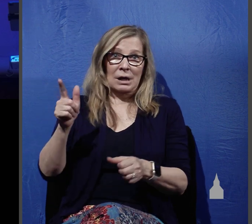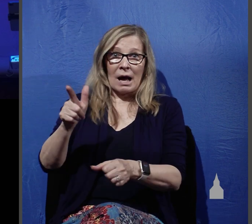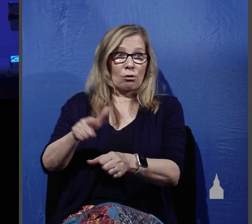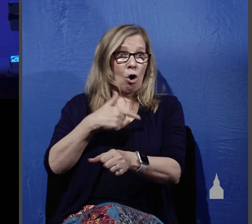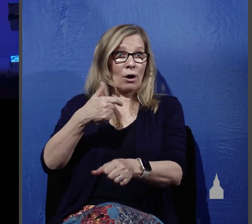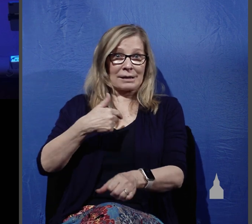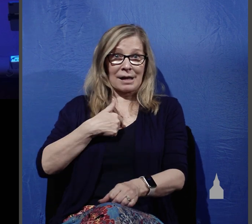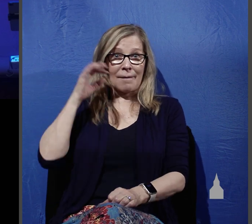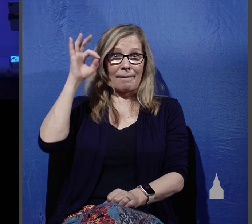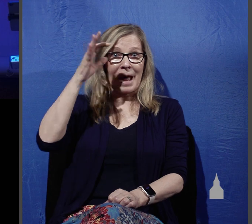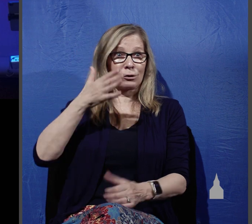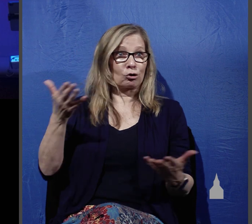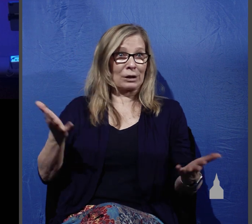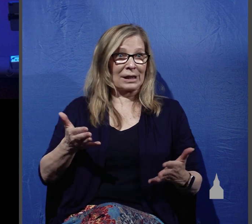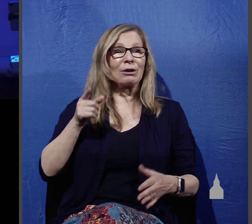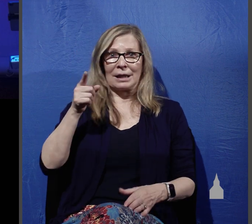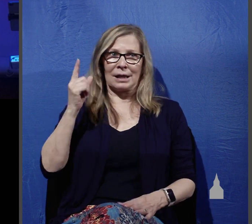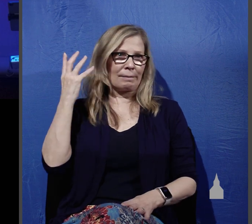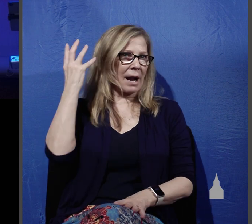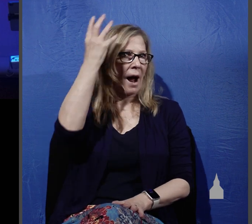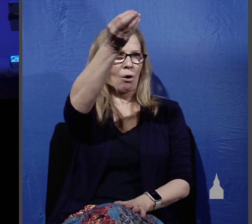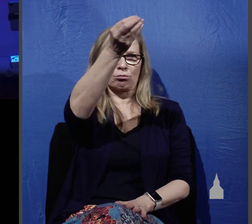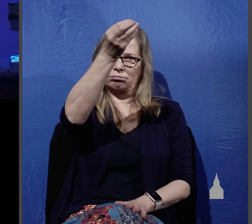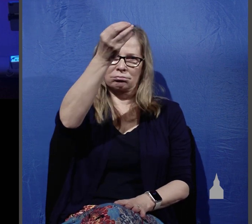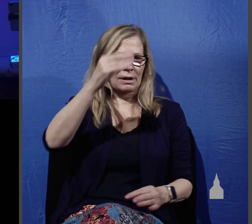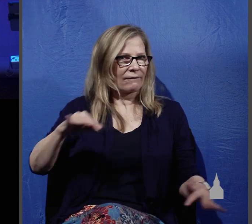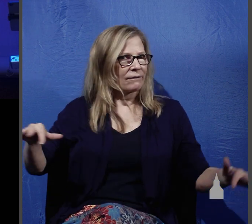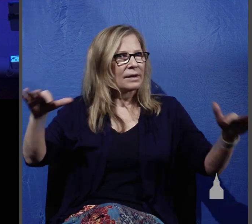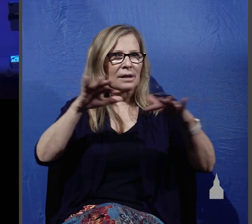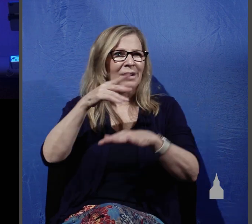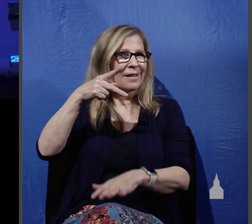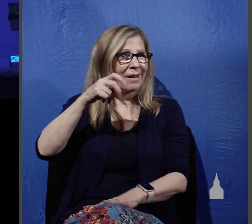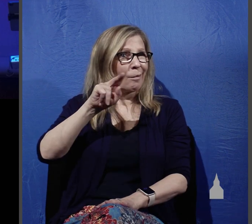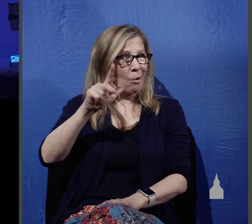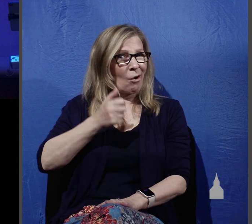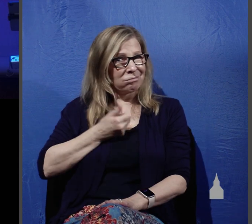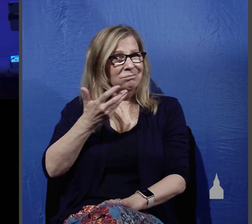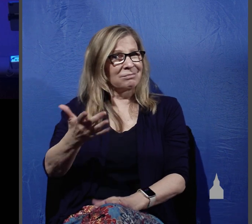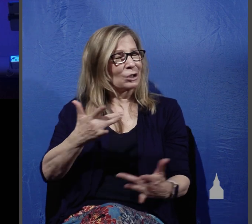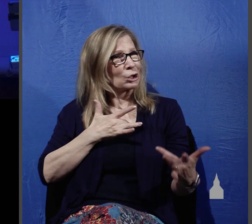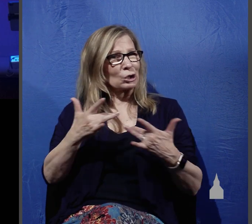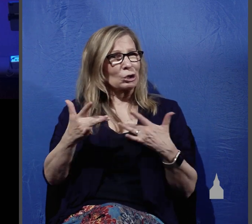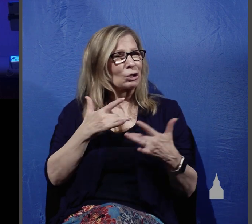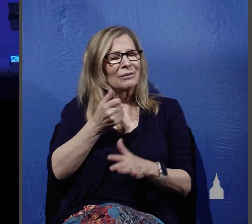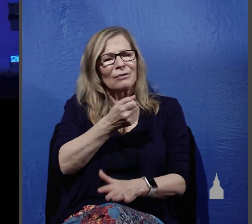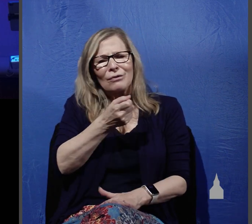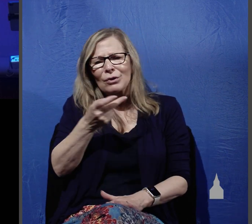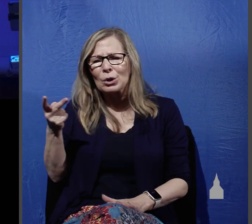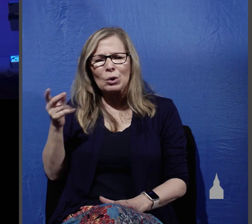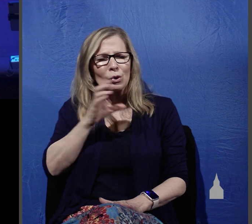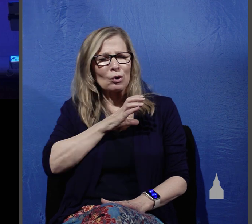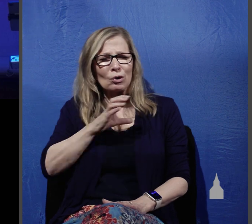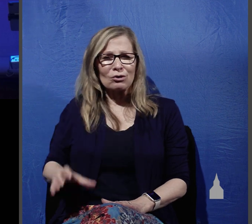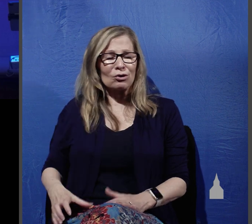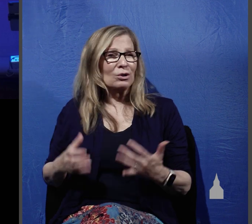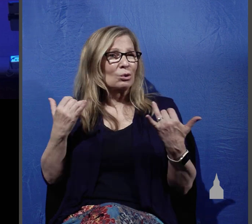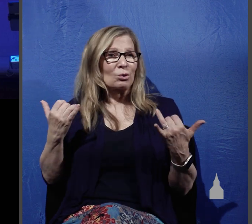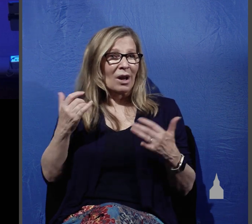that's how long he's been on the fields Paul has expressed his concern that there are so few Christians these days who are actually